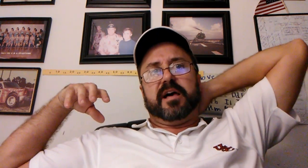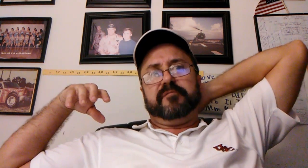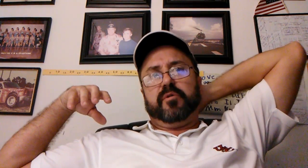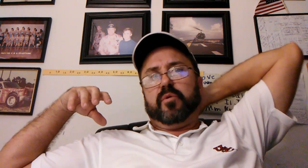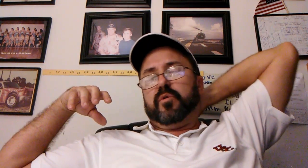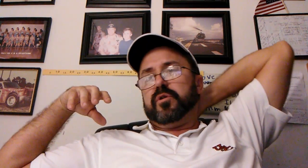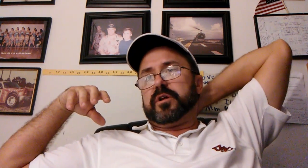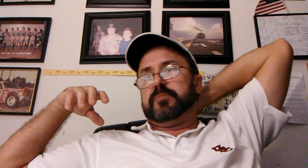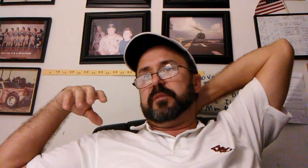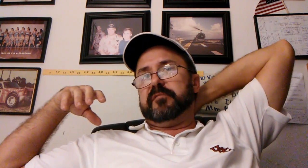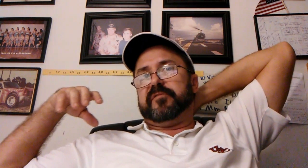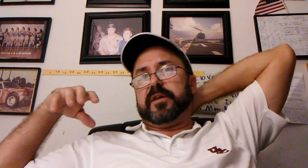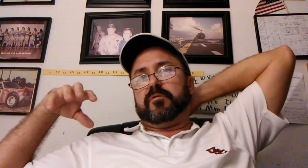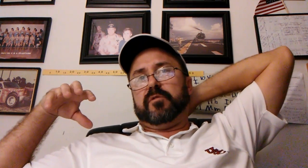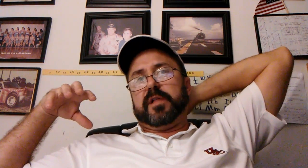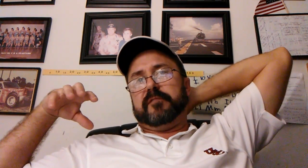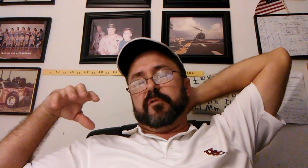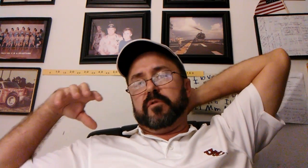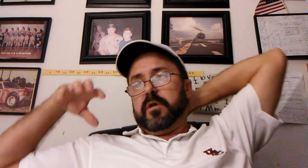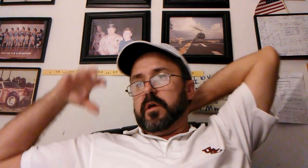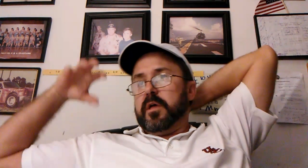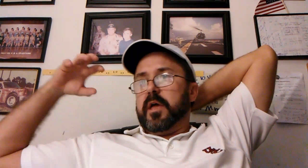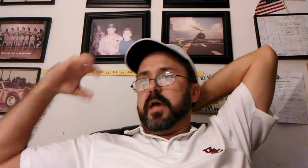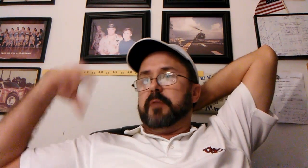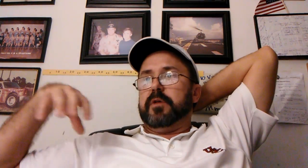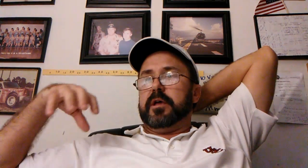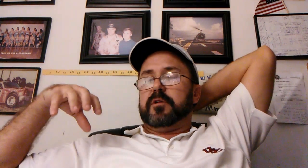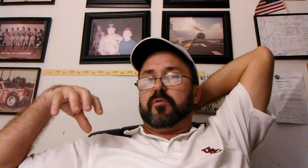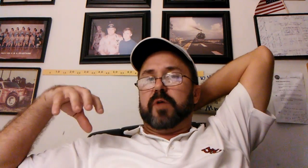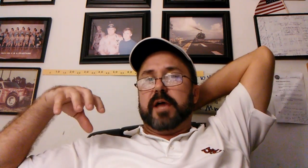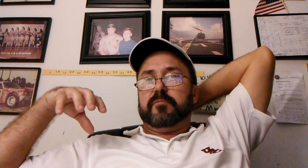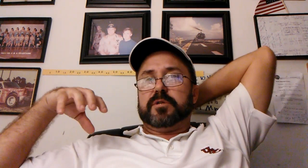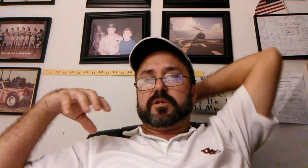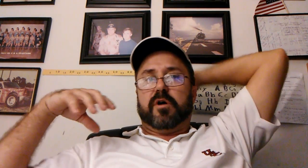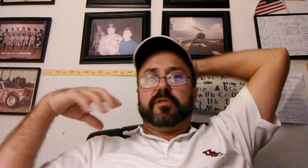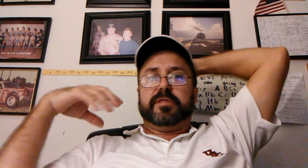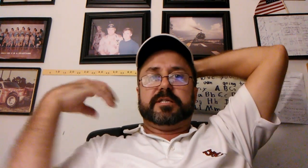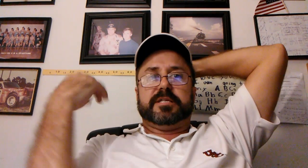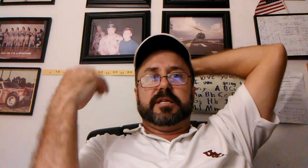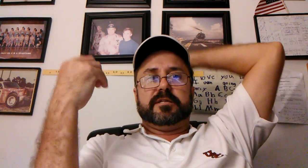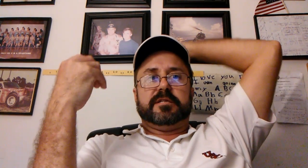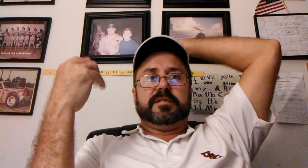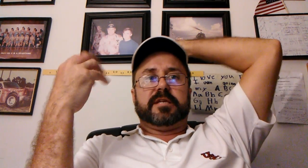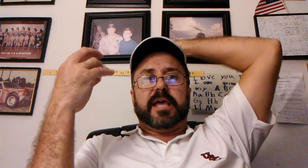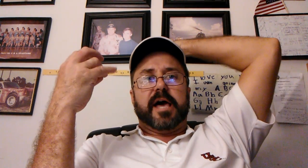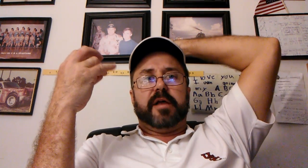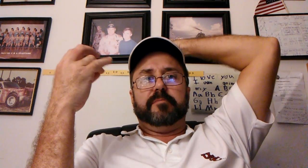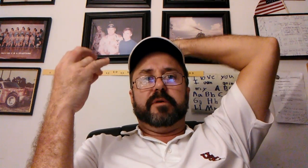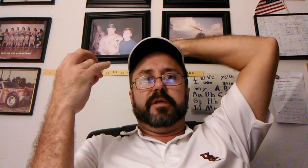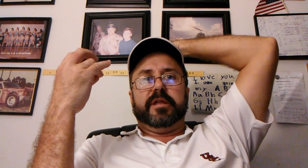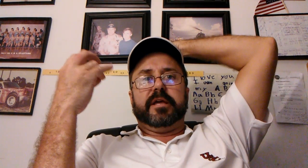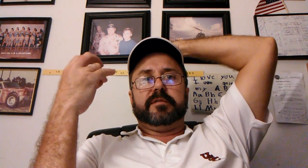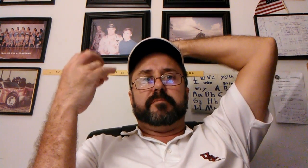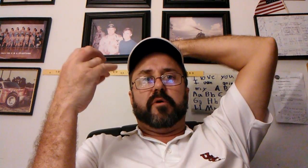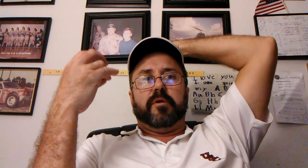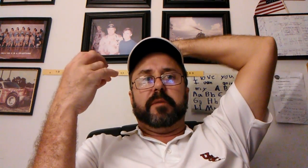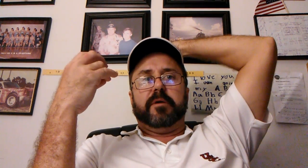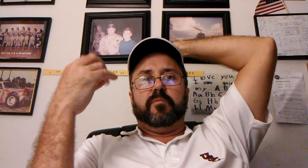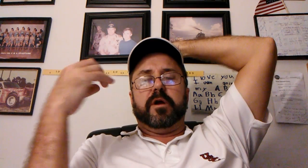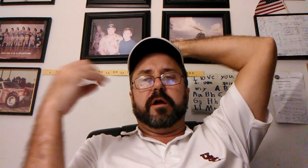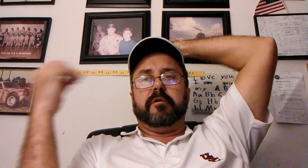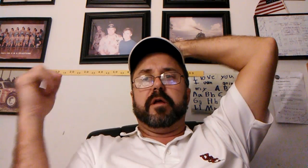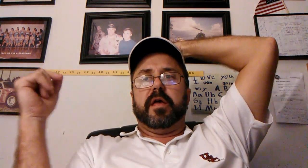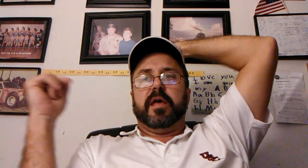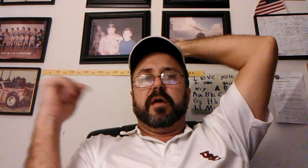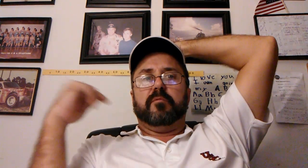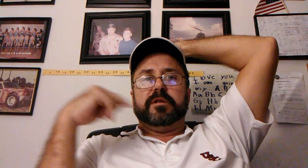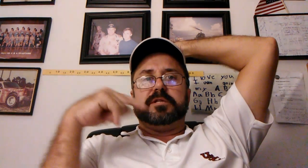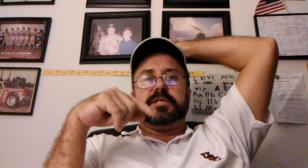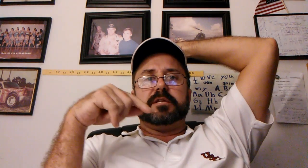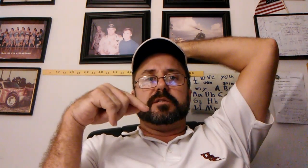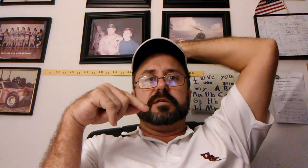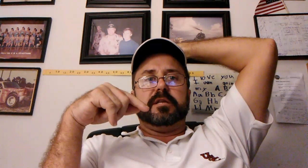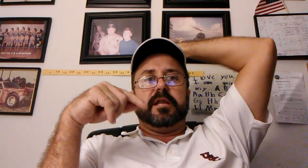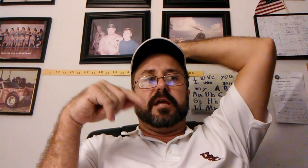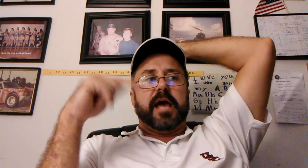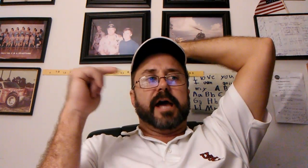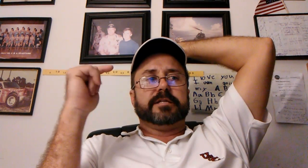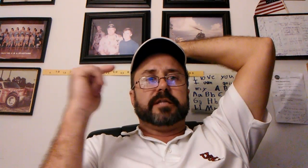level, or it could be a federal level. And we create what's called the Citizen's Accountability Department, where when a citizen has